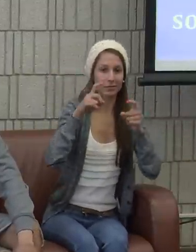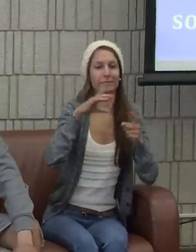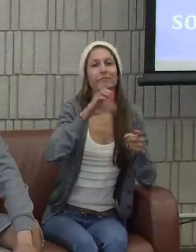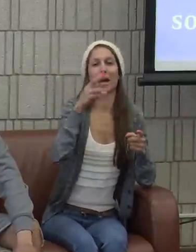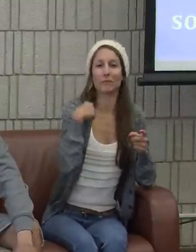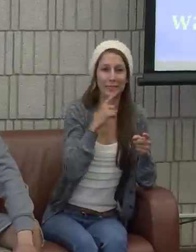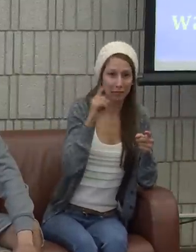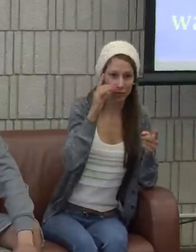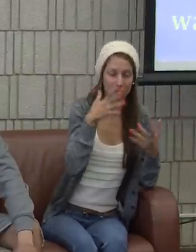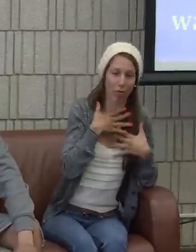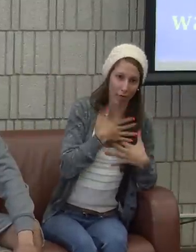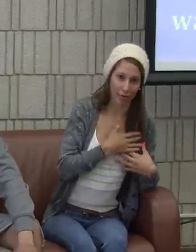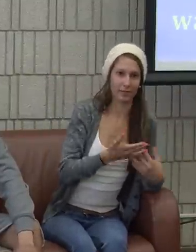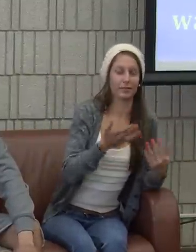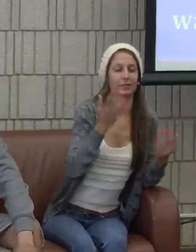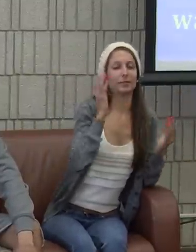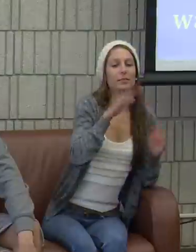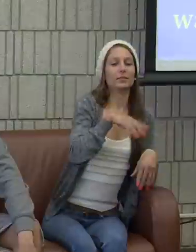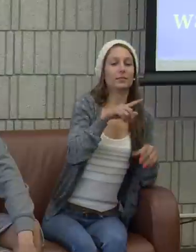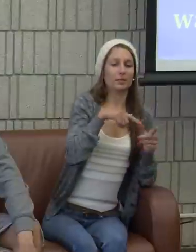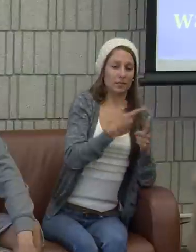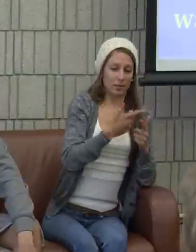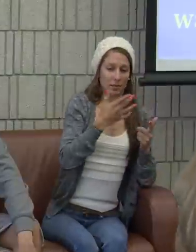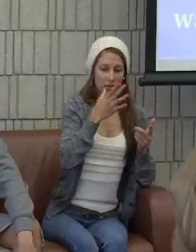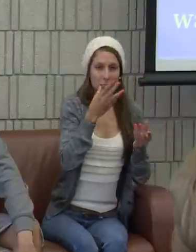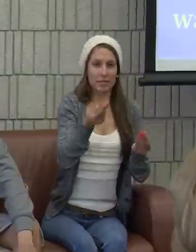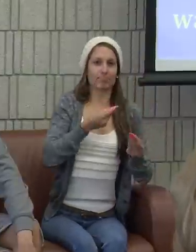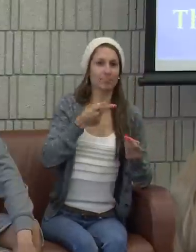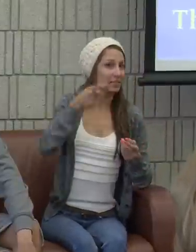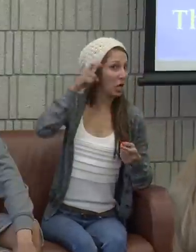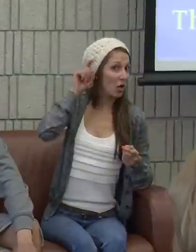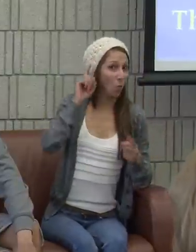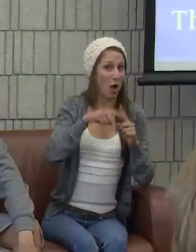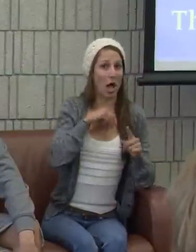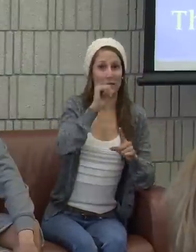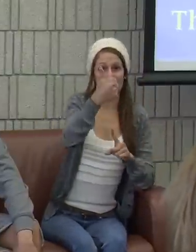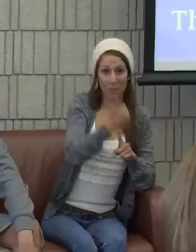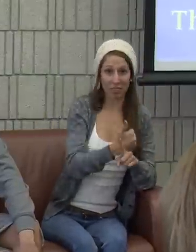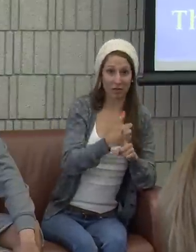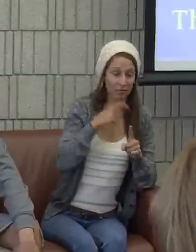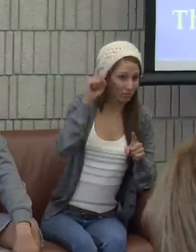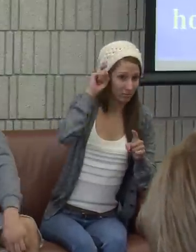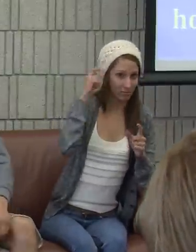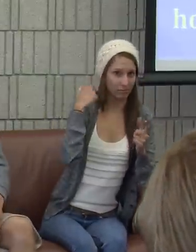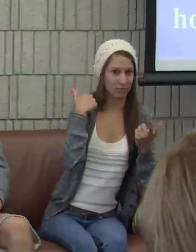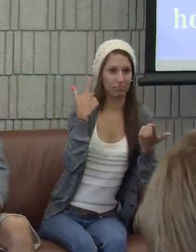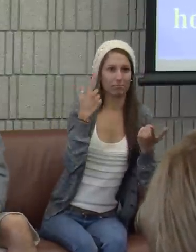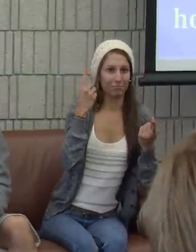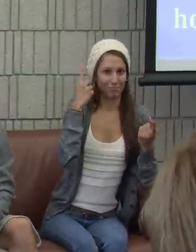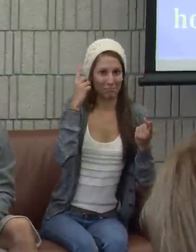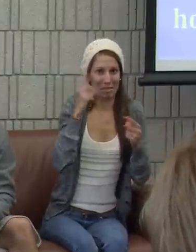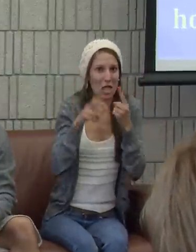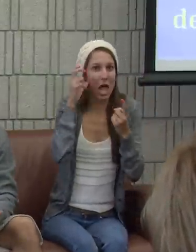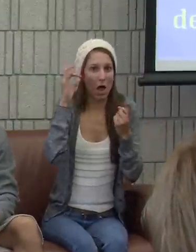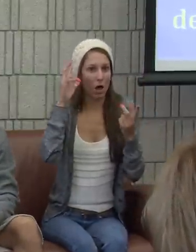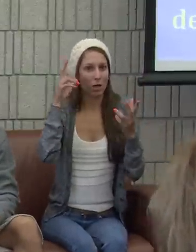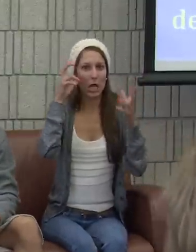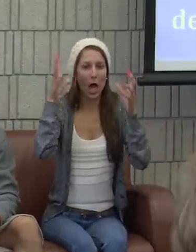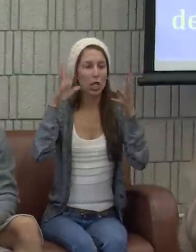So they brought me to the hospital and found out that I am deaf. That was disappointing for them. And I got hearing aids when I was ten months old. But I